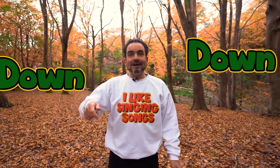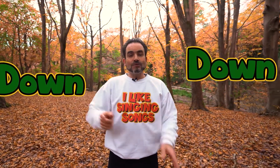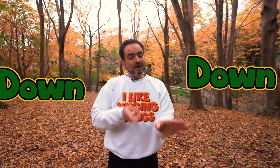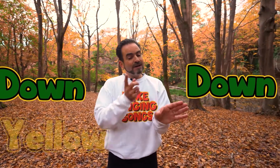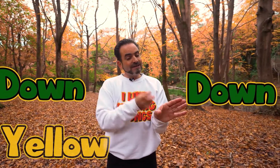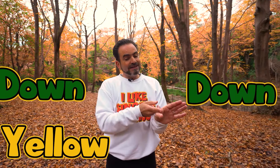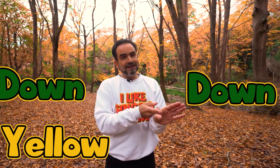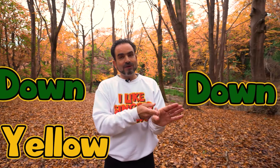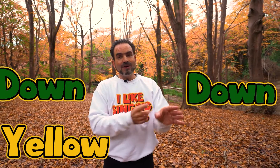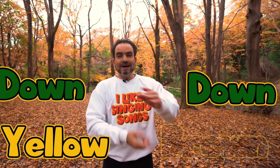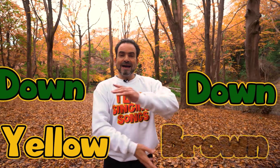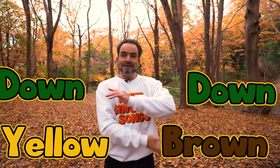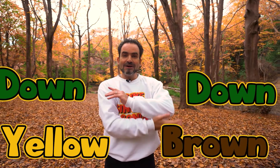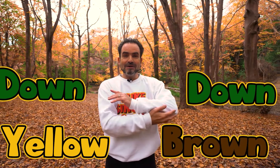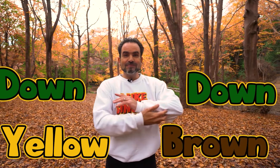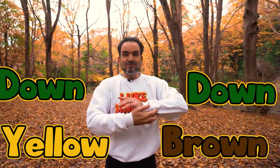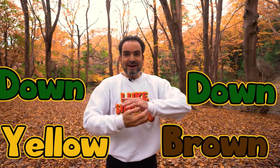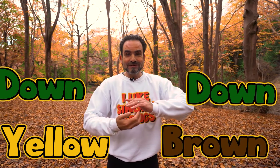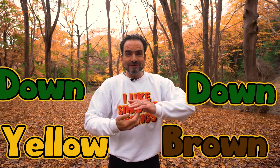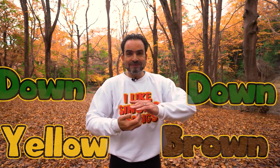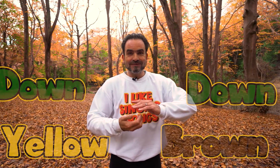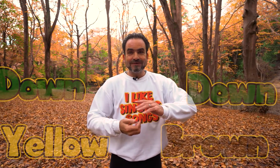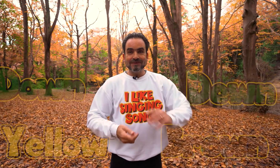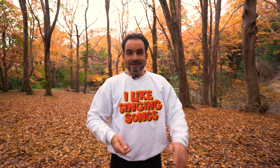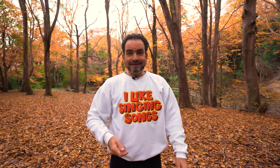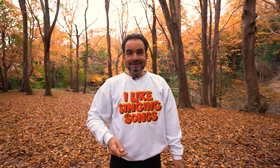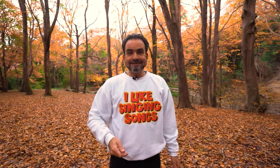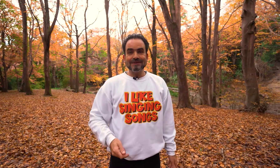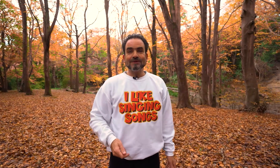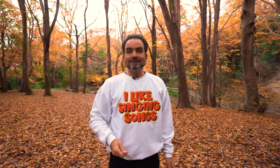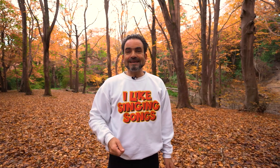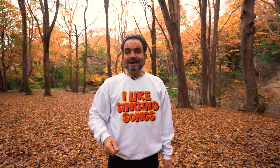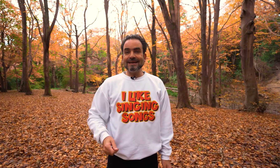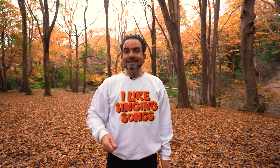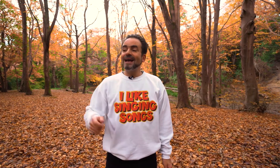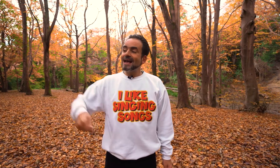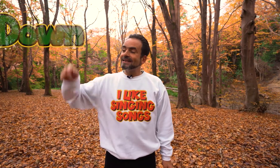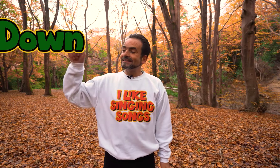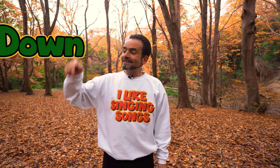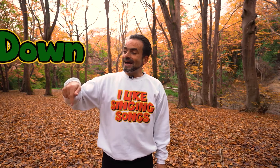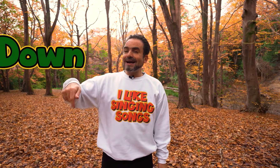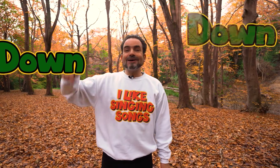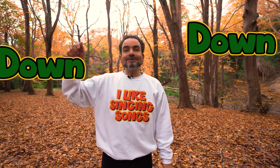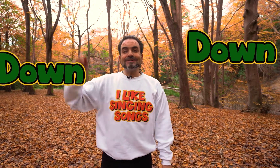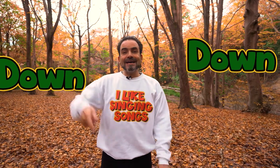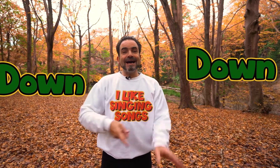yellow and brown ready we say down down